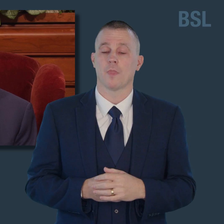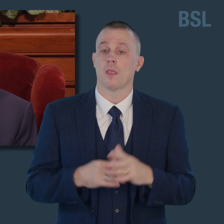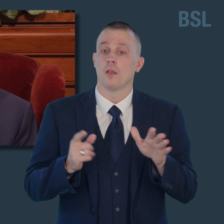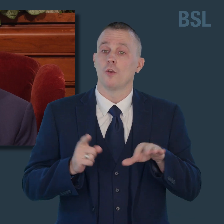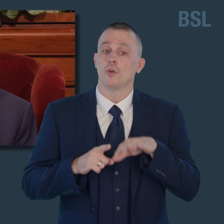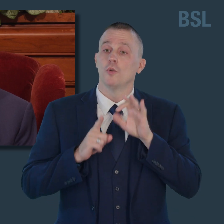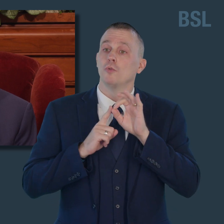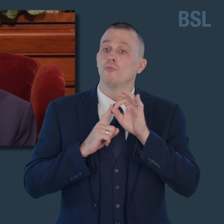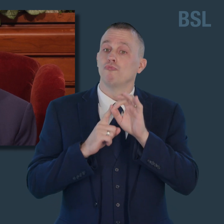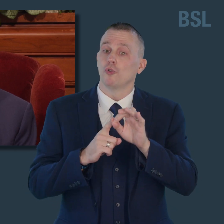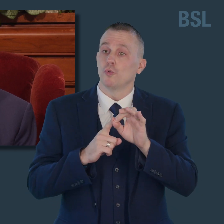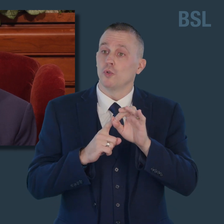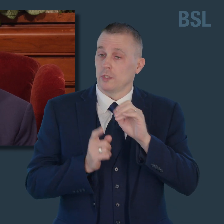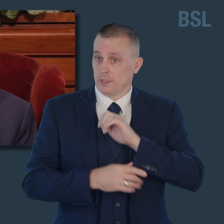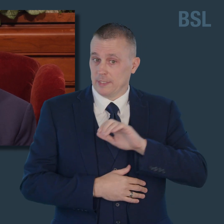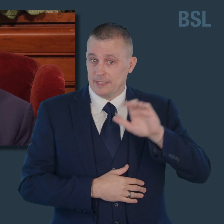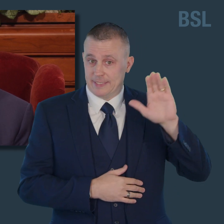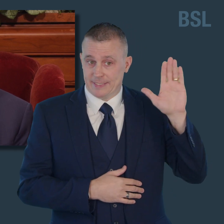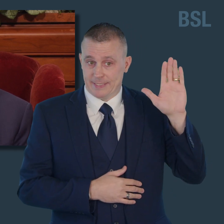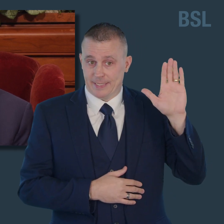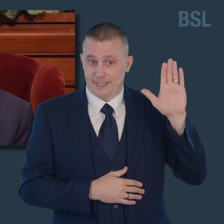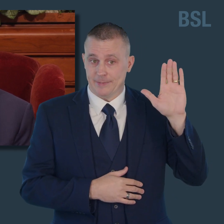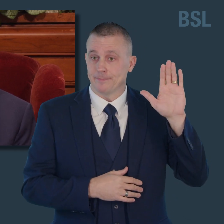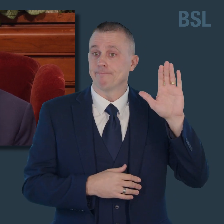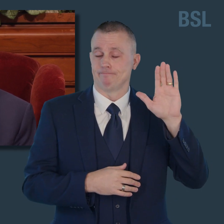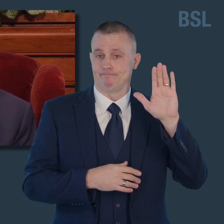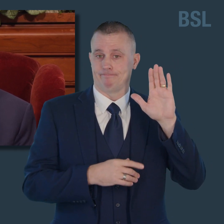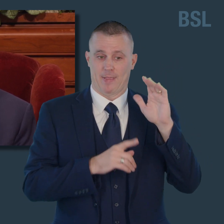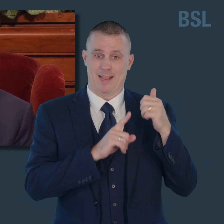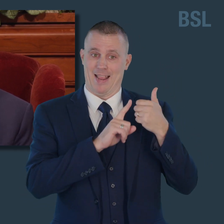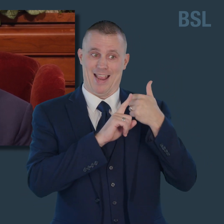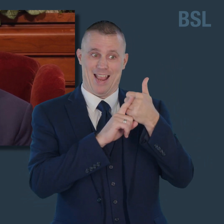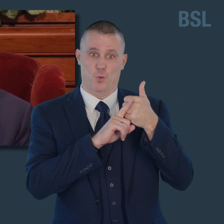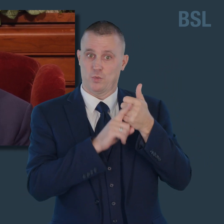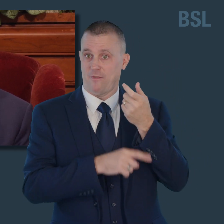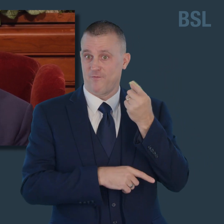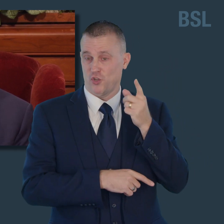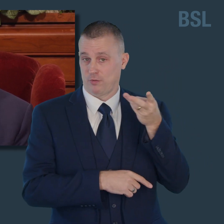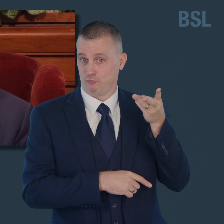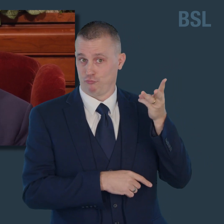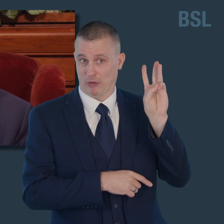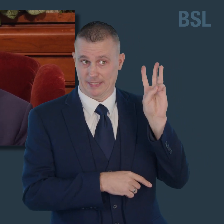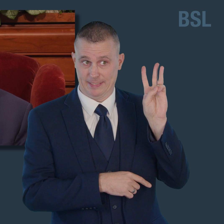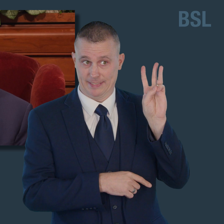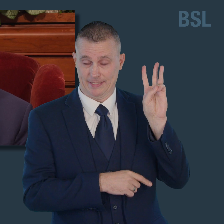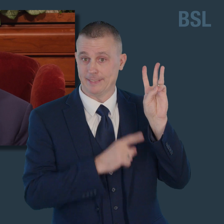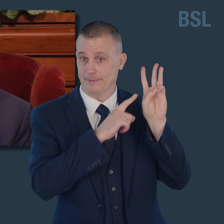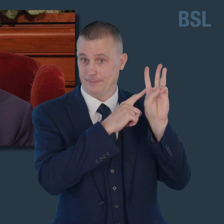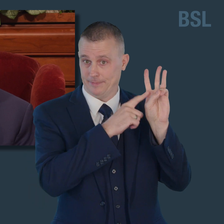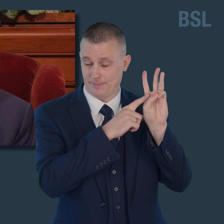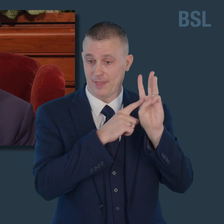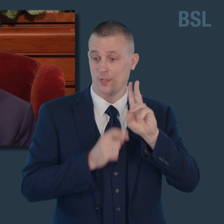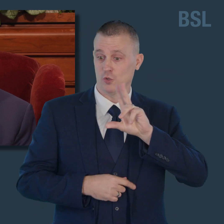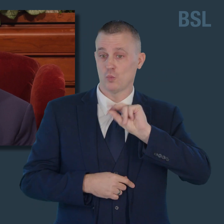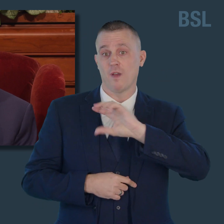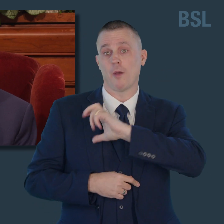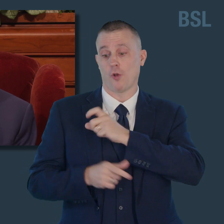in the First Presidency and the Quorum of the Twelve Apostles as prophets, Sears,